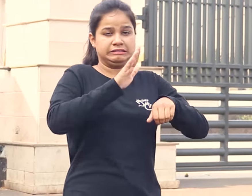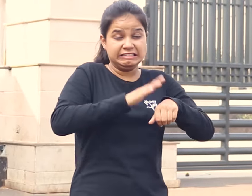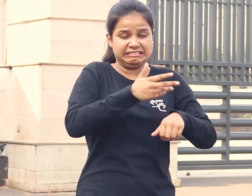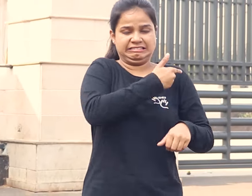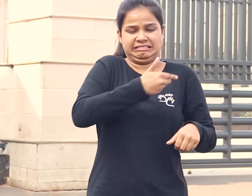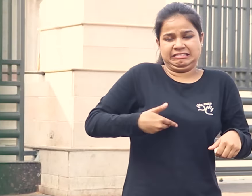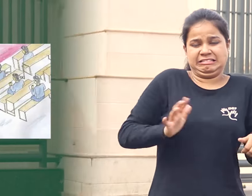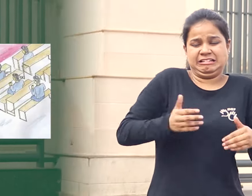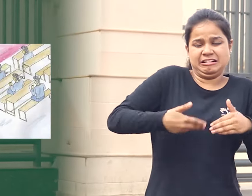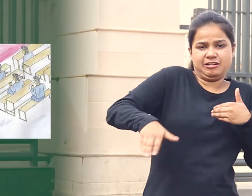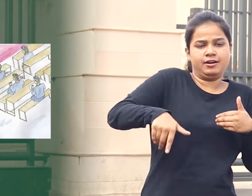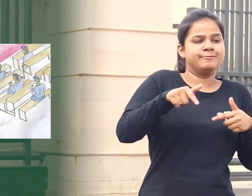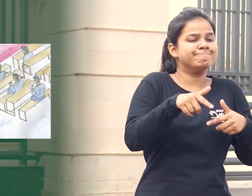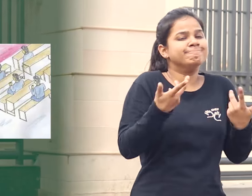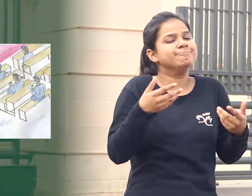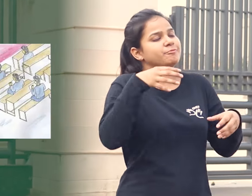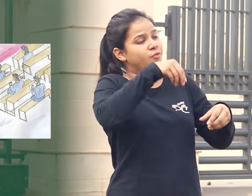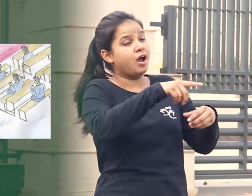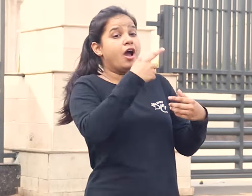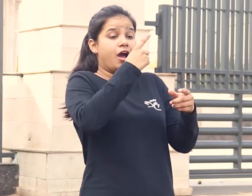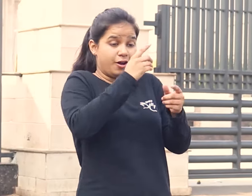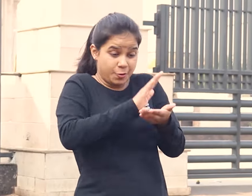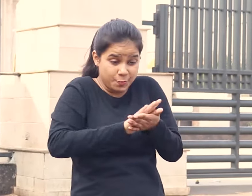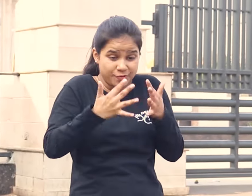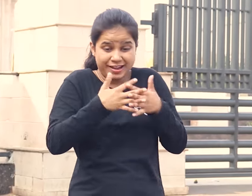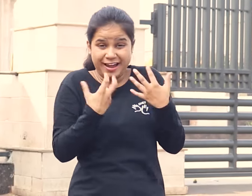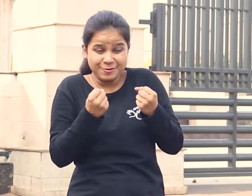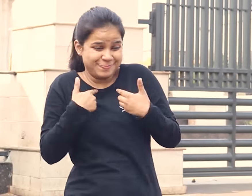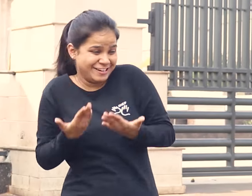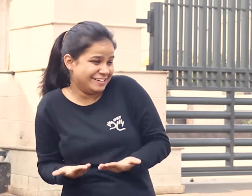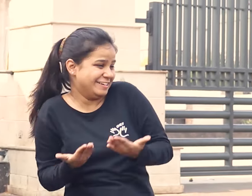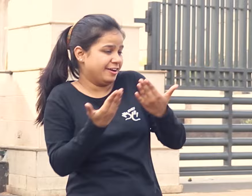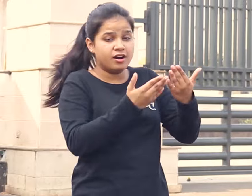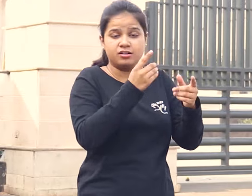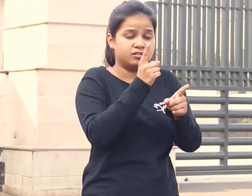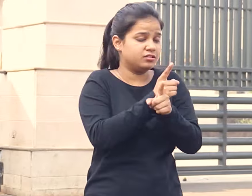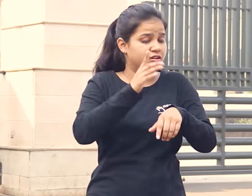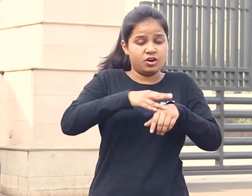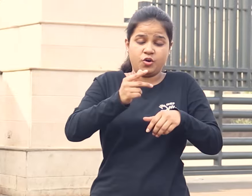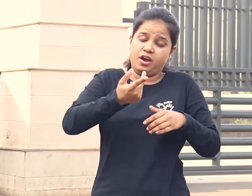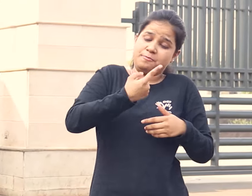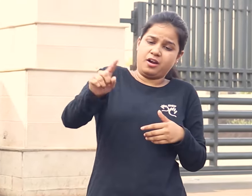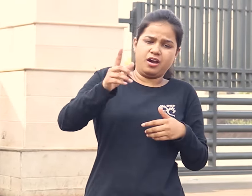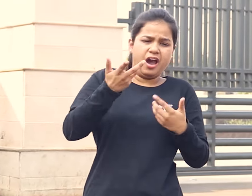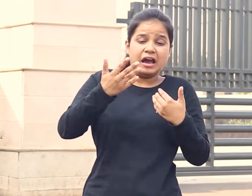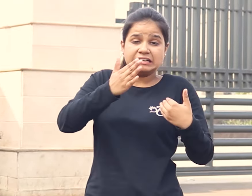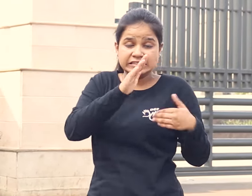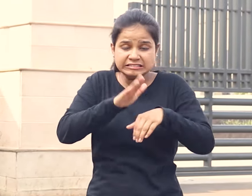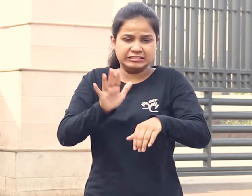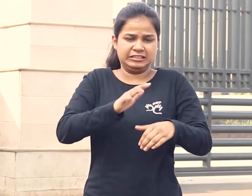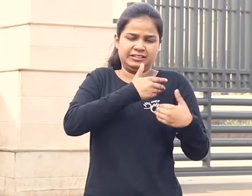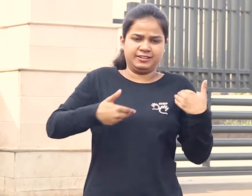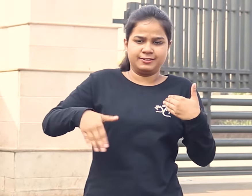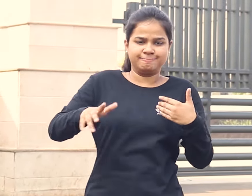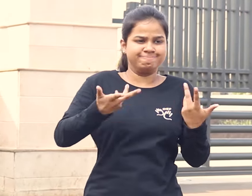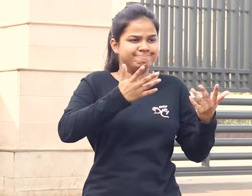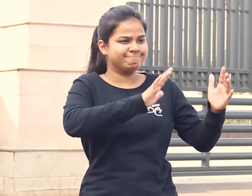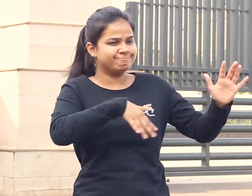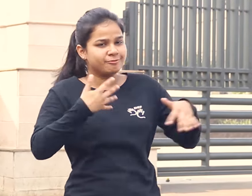very much that he was highly discriminated for his low caste birth. He and his friends were